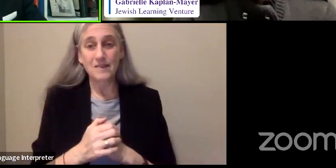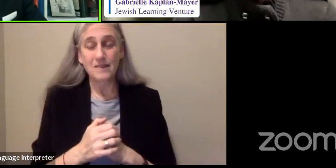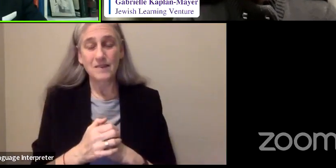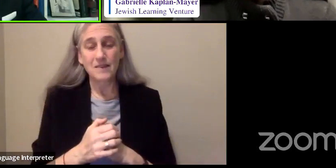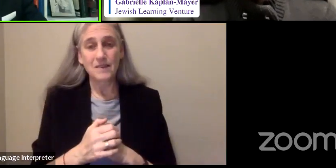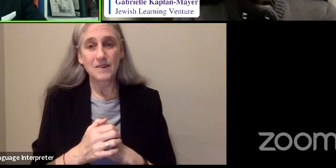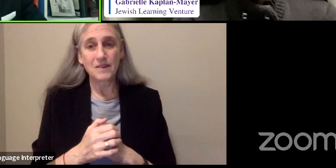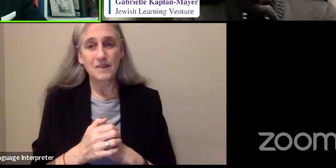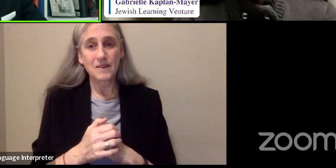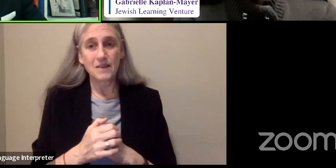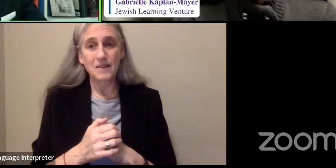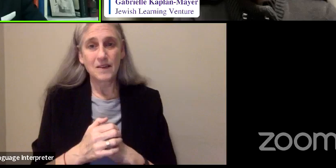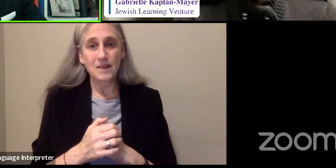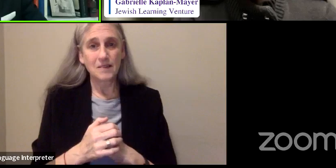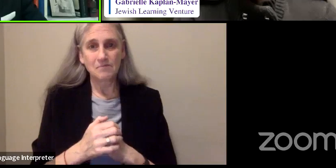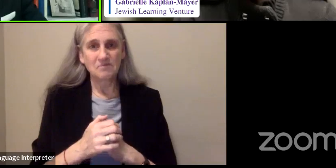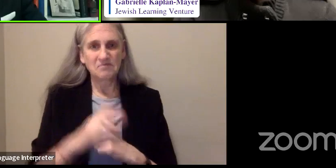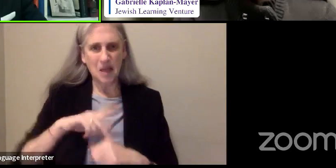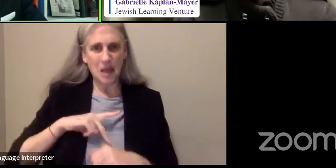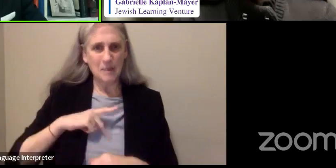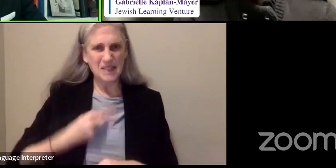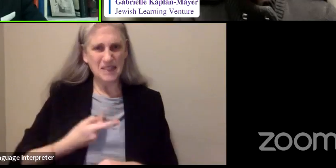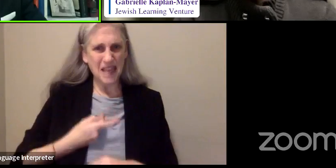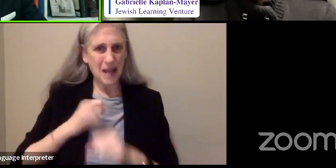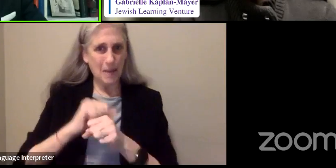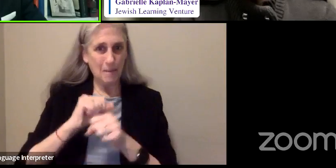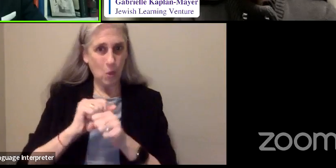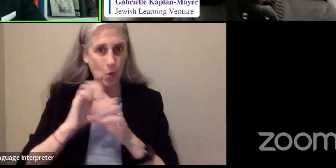A disgruntled employee in his shop.